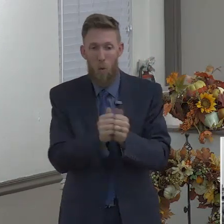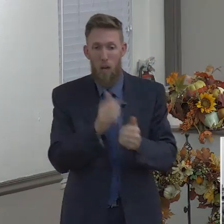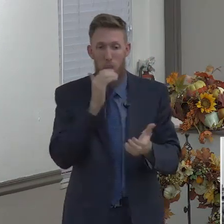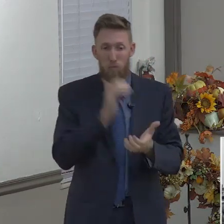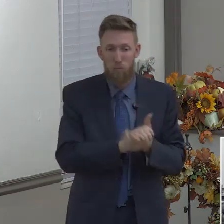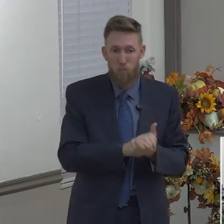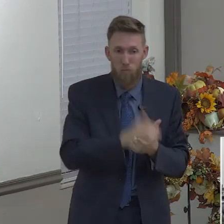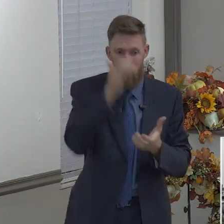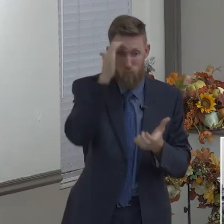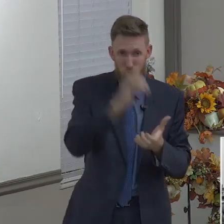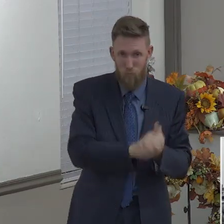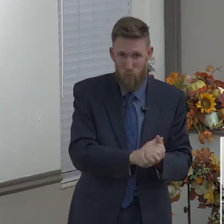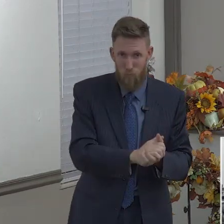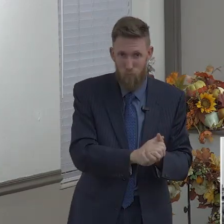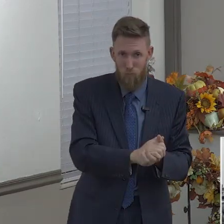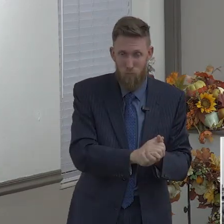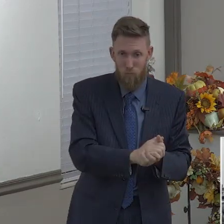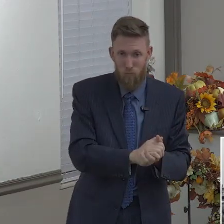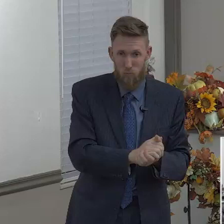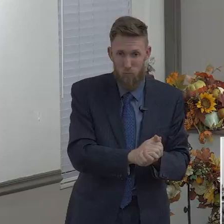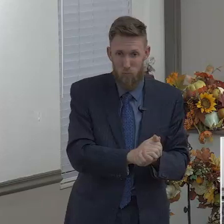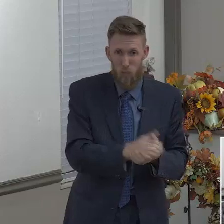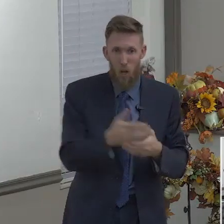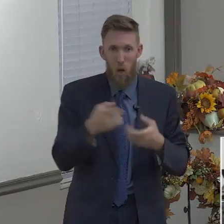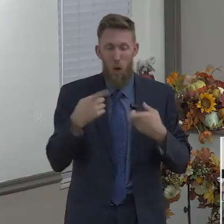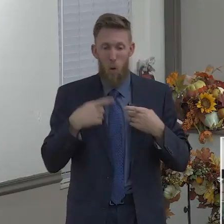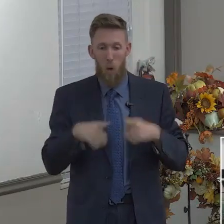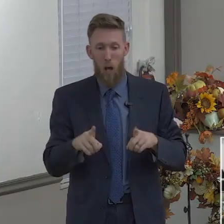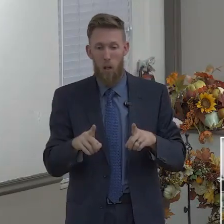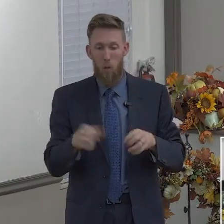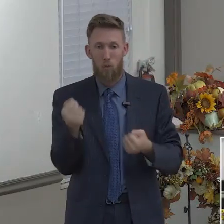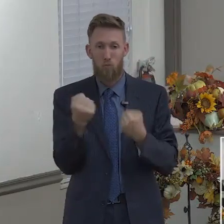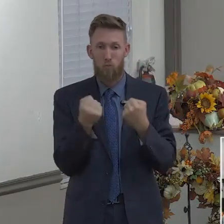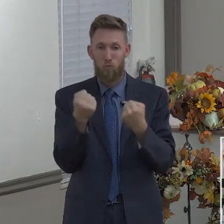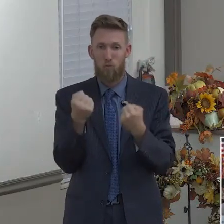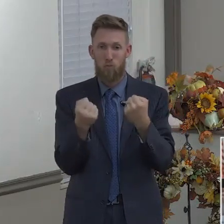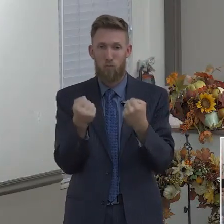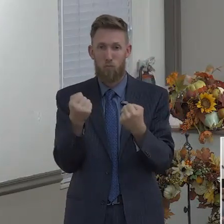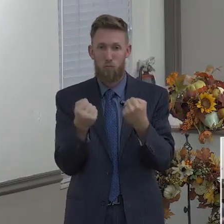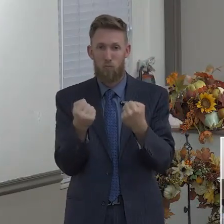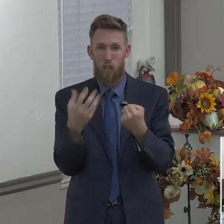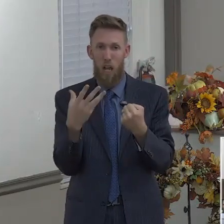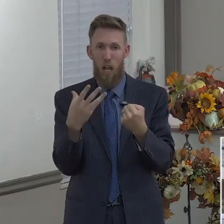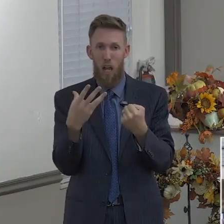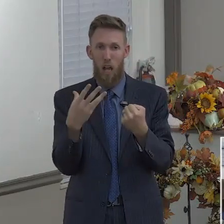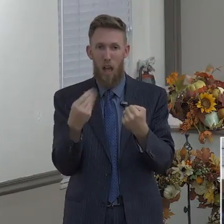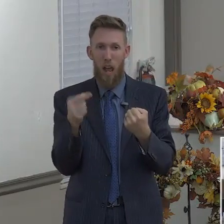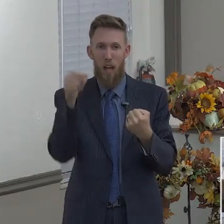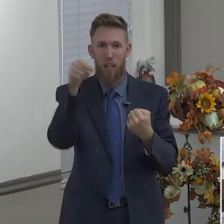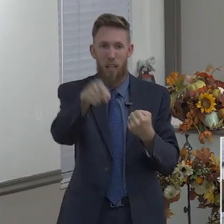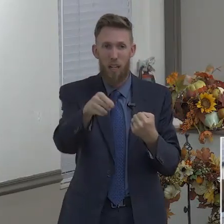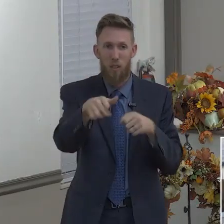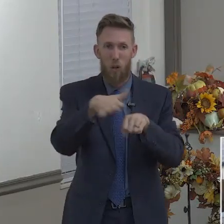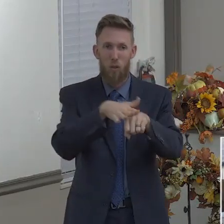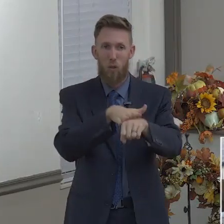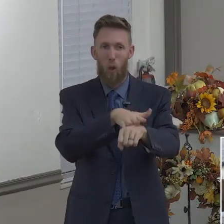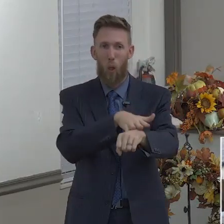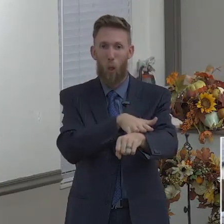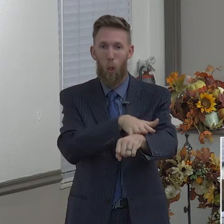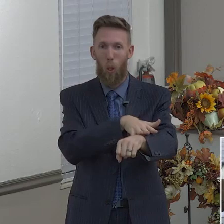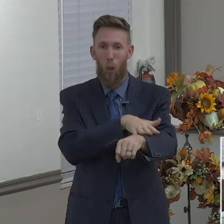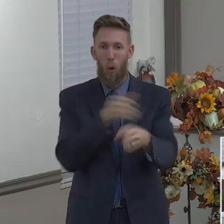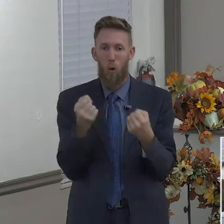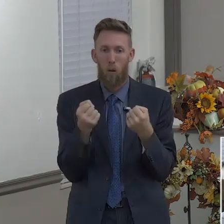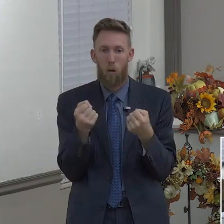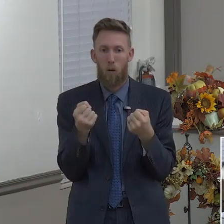us. When you're sitting in traffic and the guy in front of you is going too slow, that is a thing that,